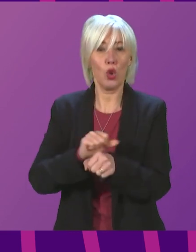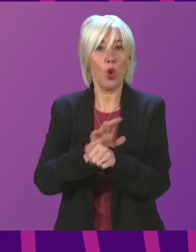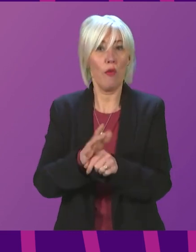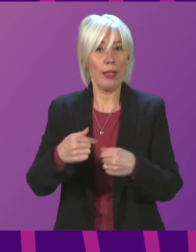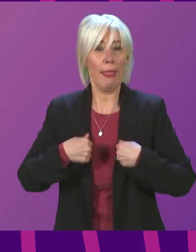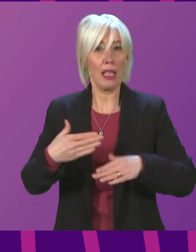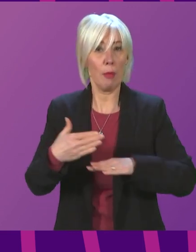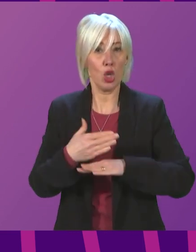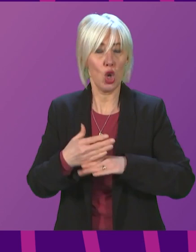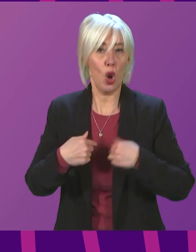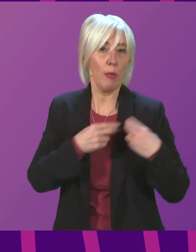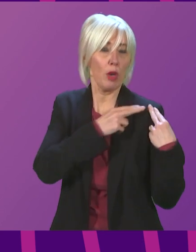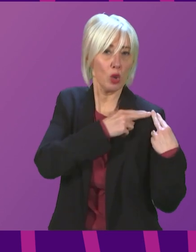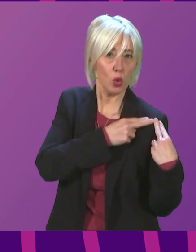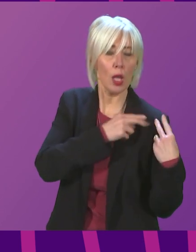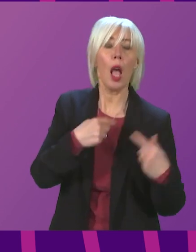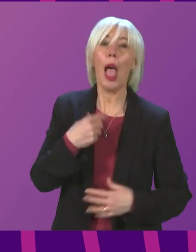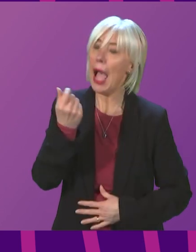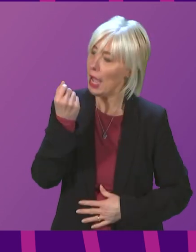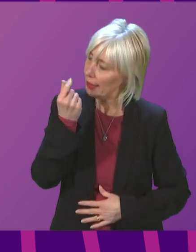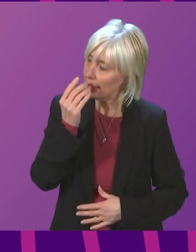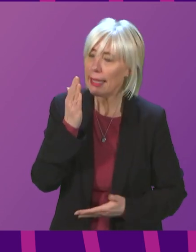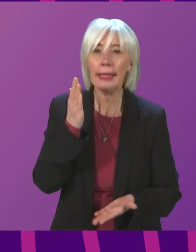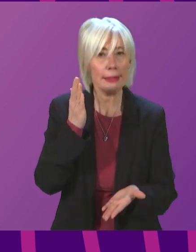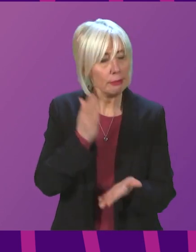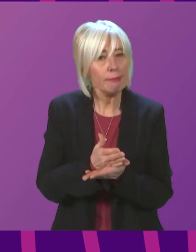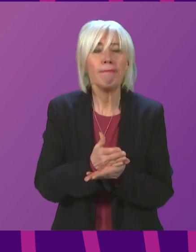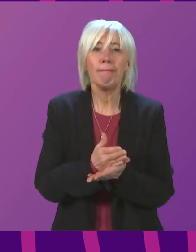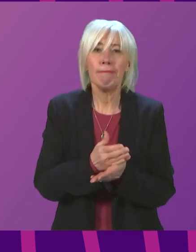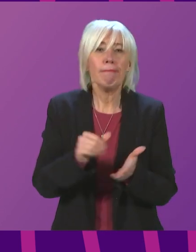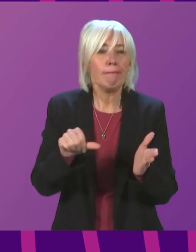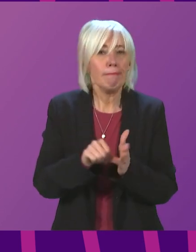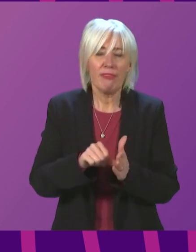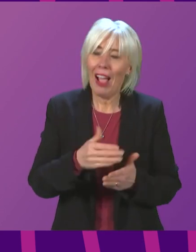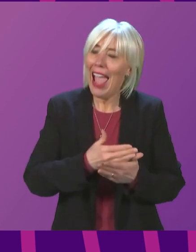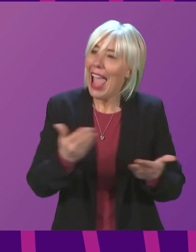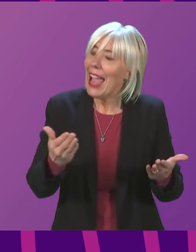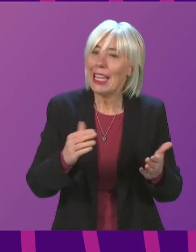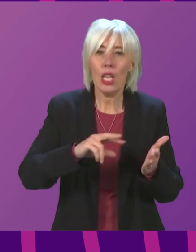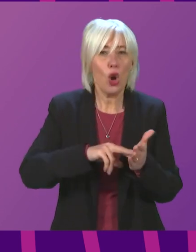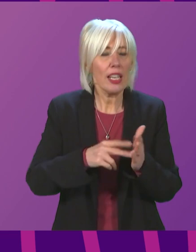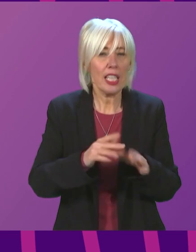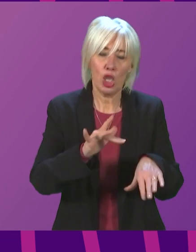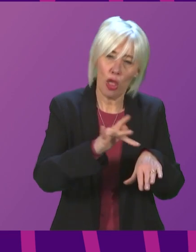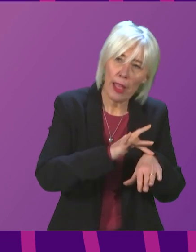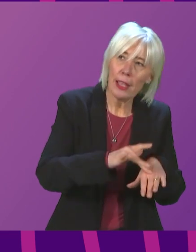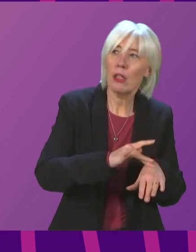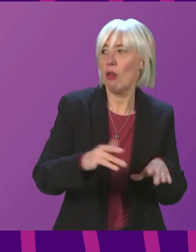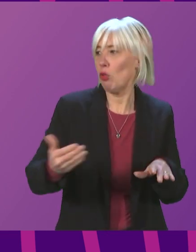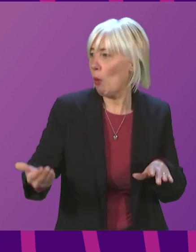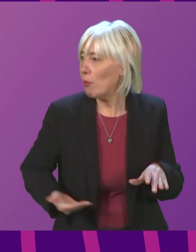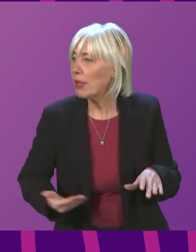my job and my duty. I understand absolutely how difficult it is for any organisation, whether it's theatres or other businesses